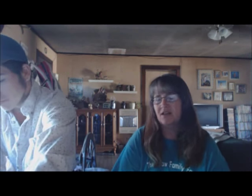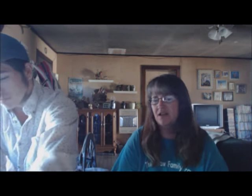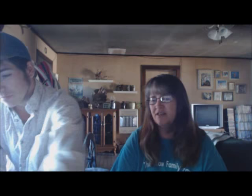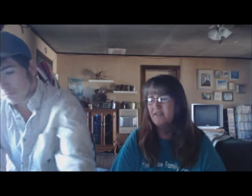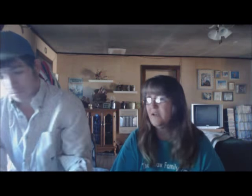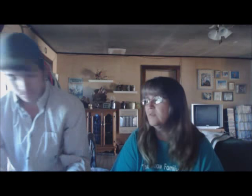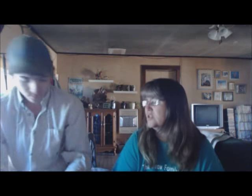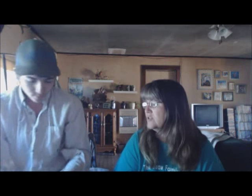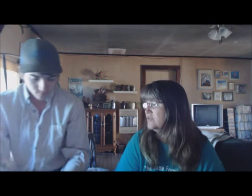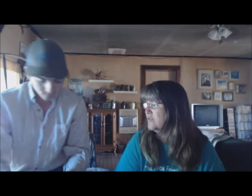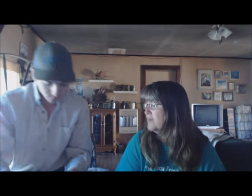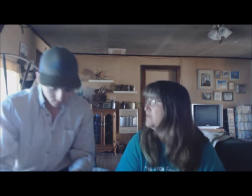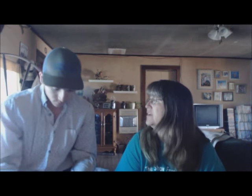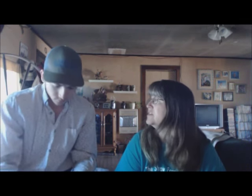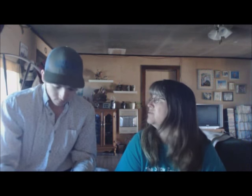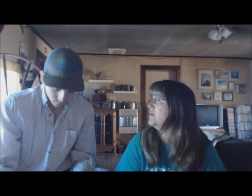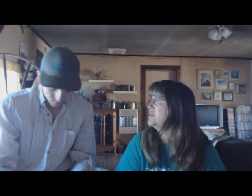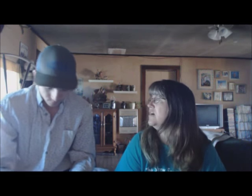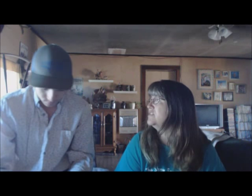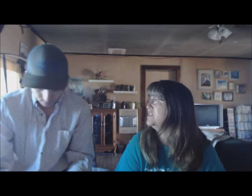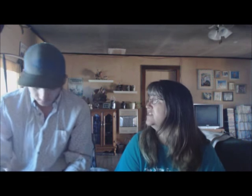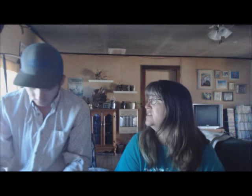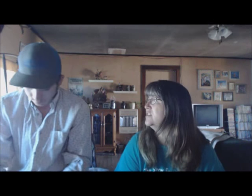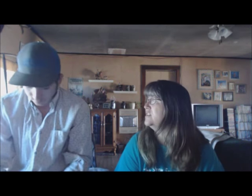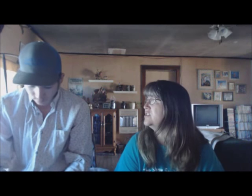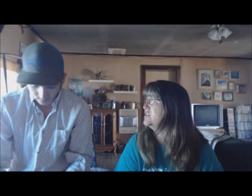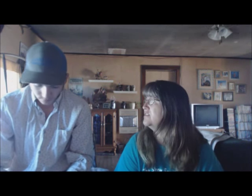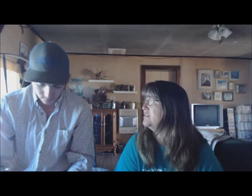other than that, once she grabbed her neck and walked off, she'd good, didn't she?